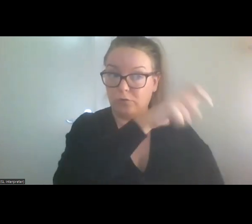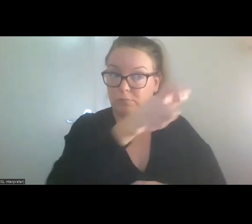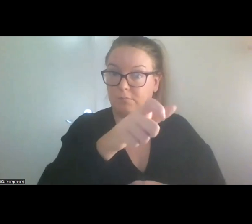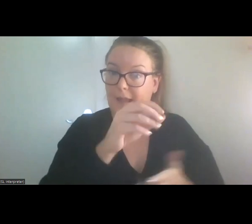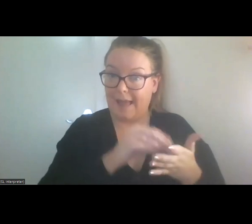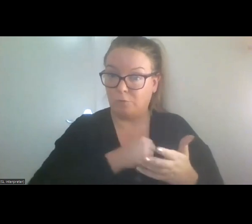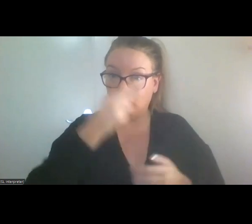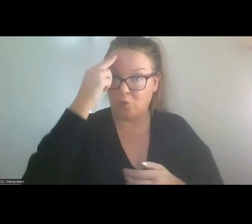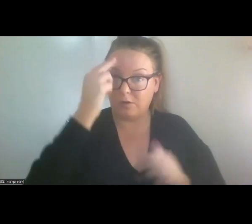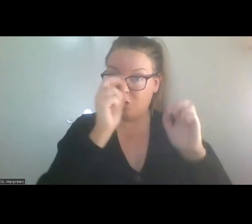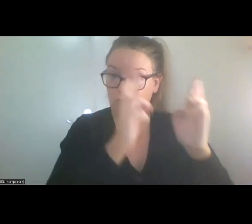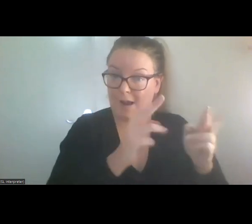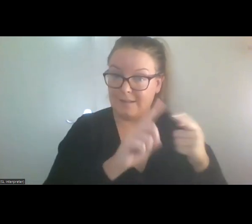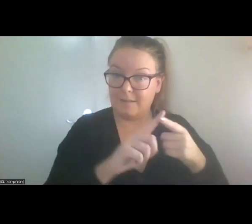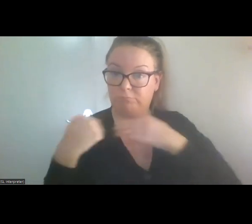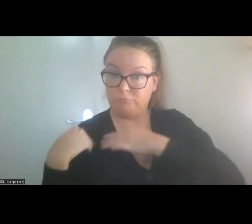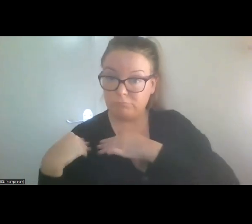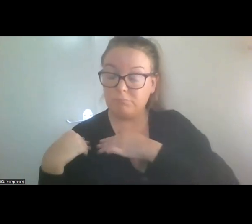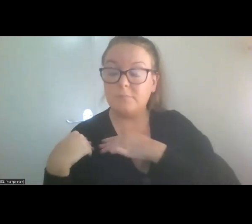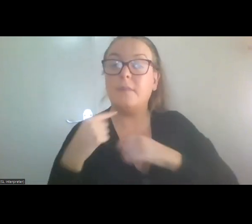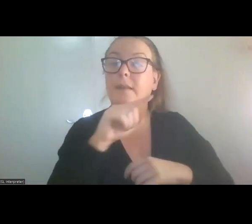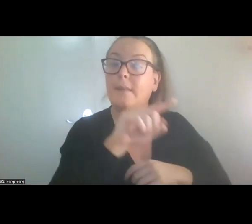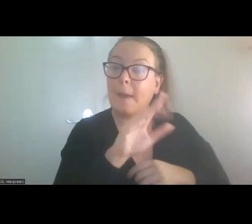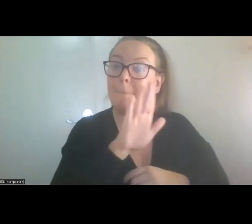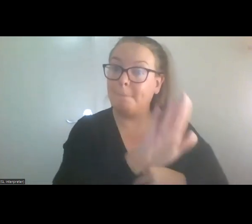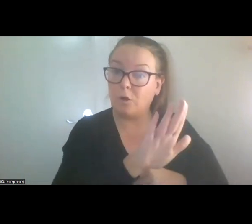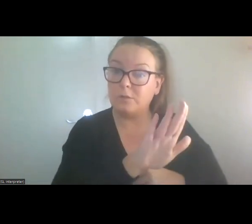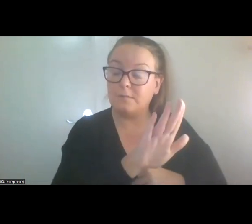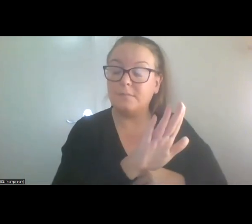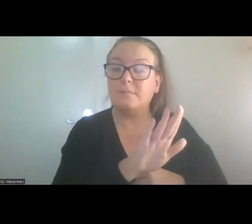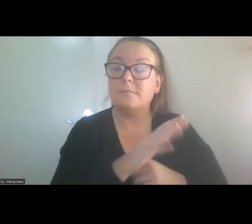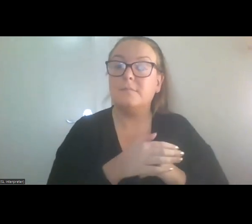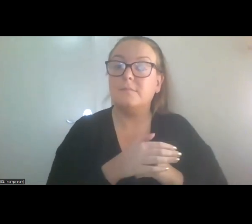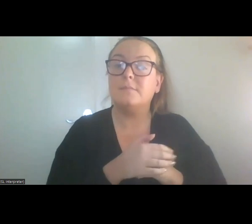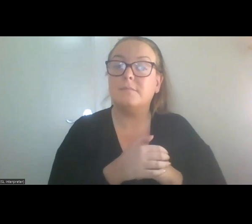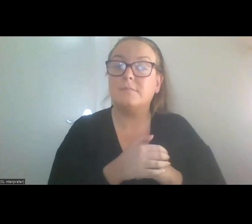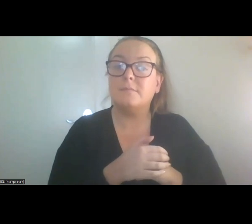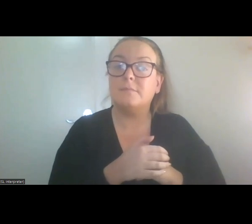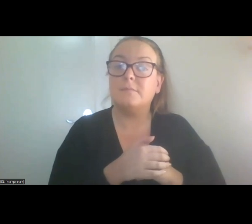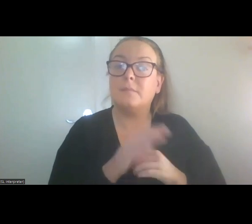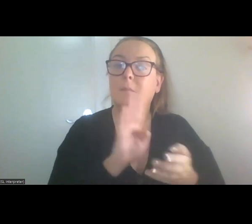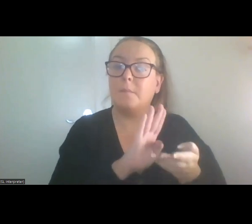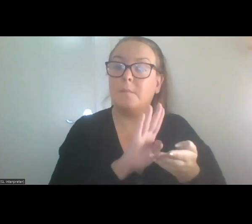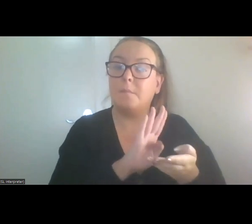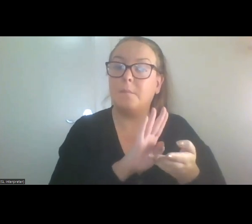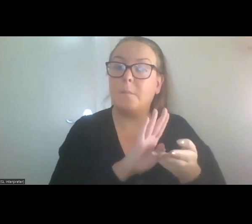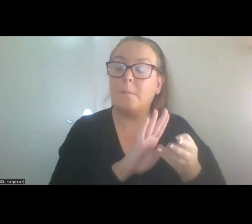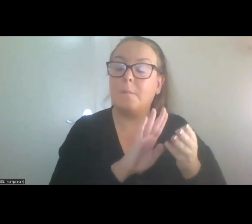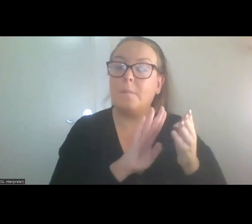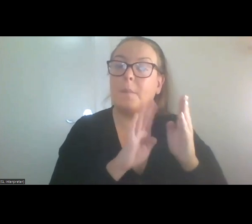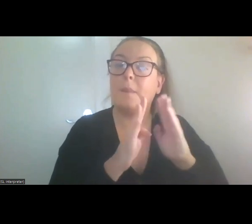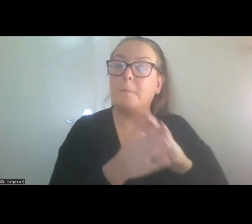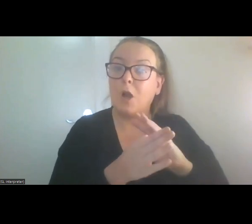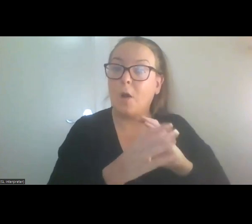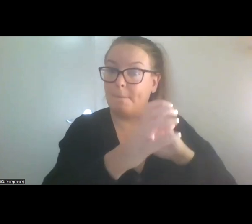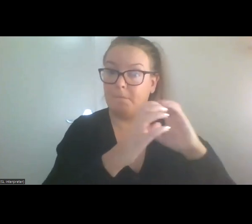to be compensated for